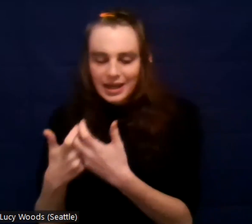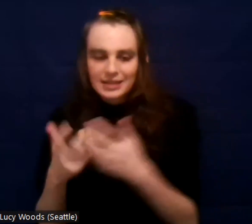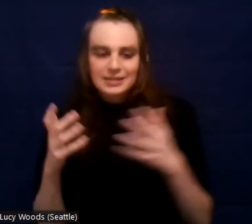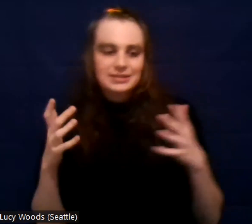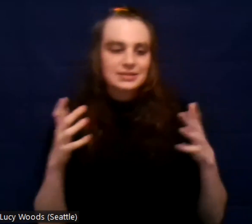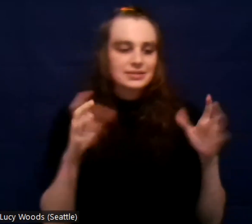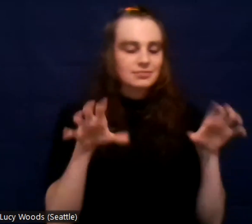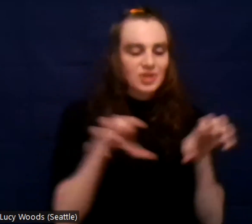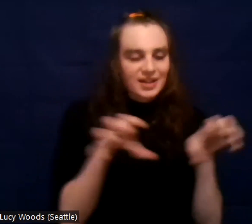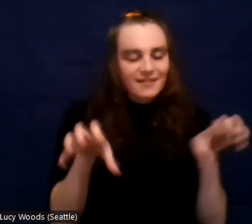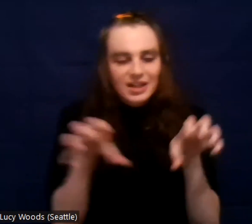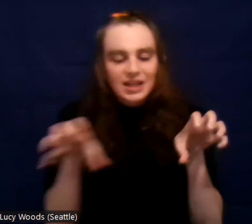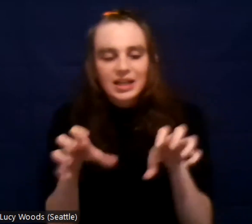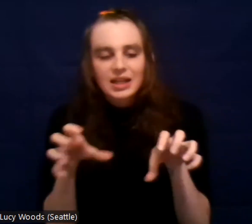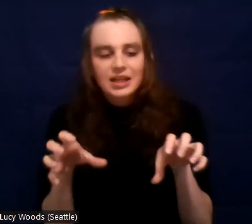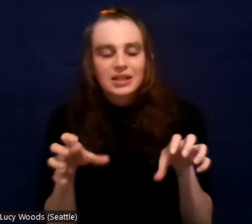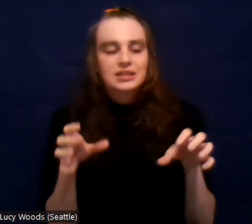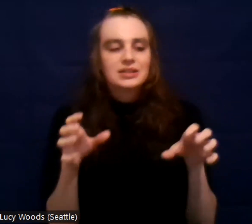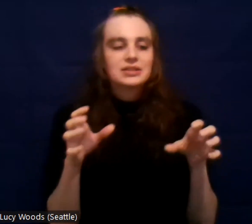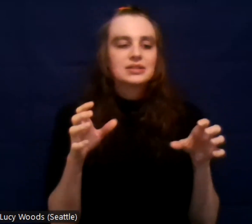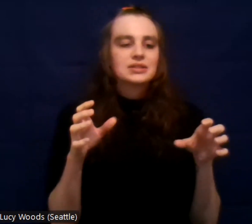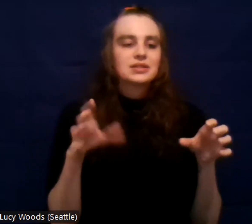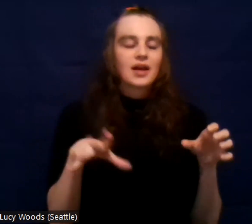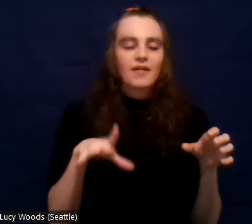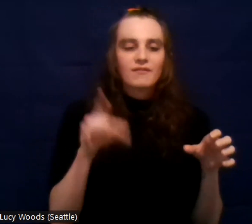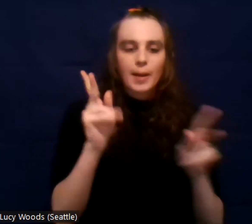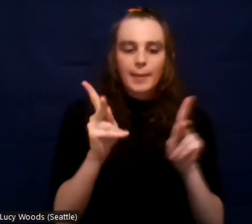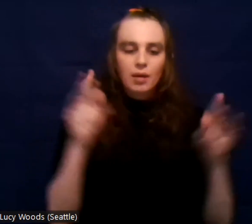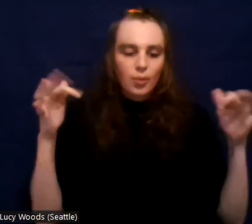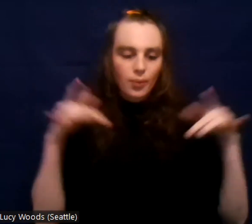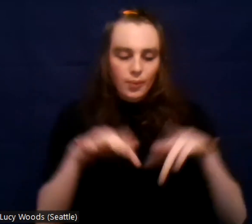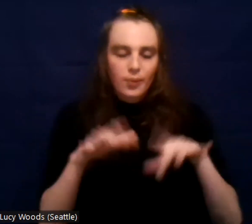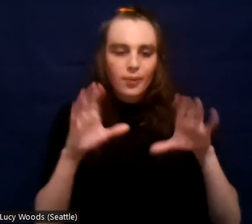and do things together. Um,